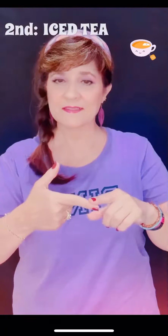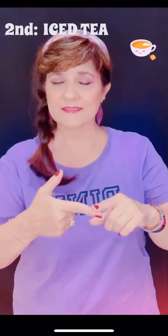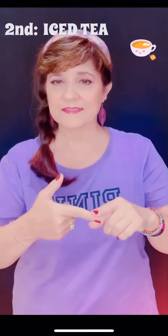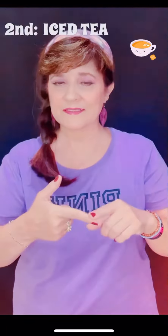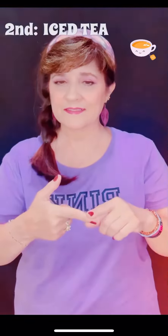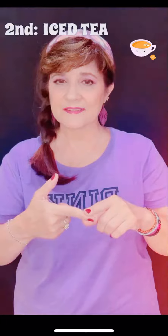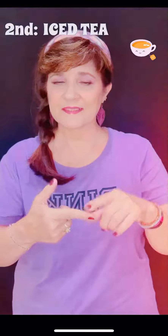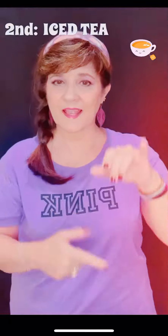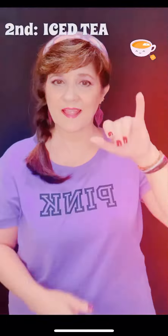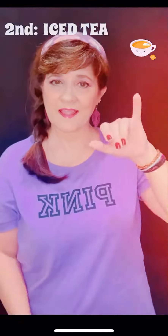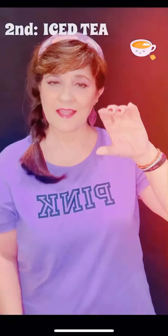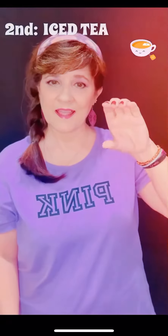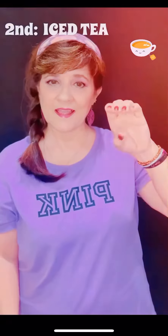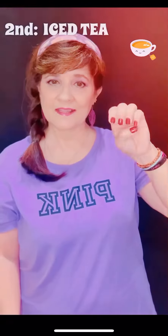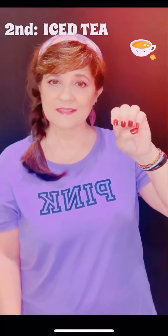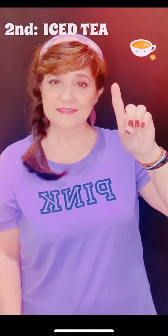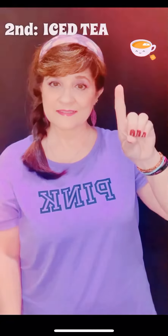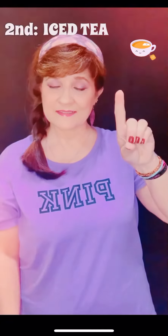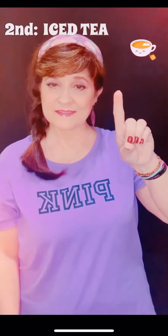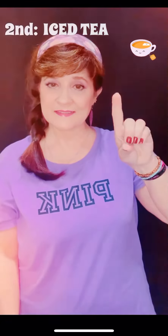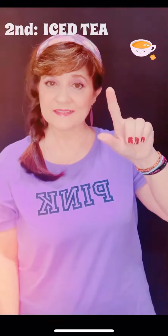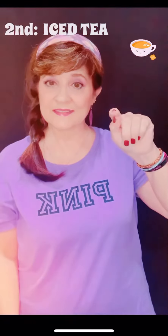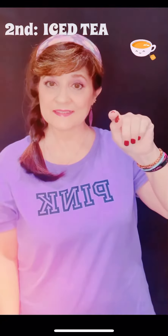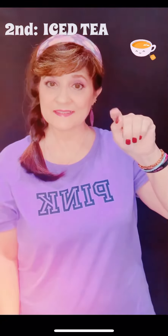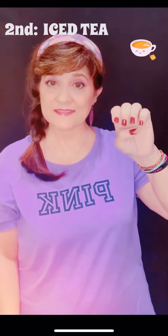Come in love, we try this way to new